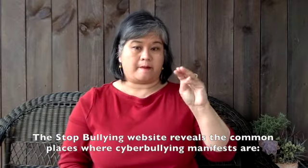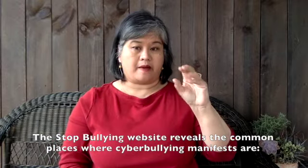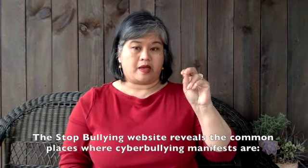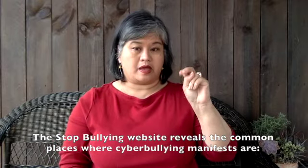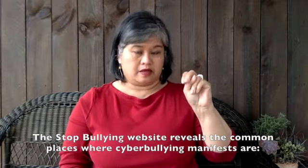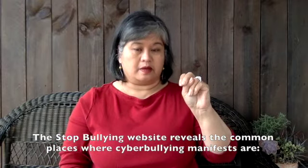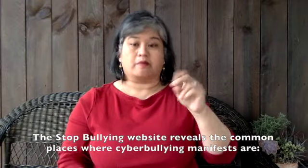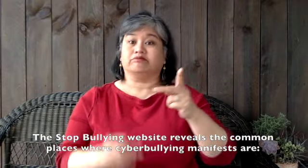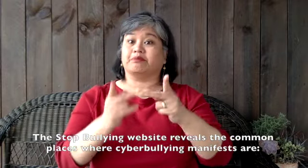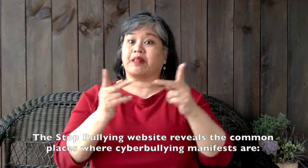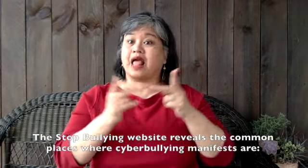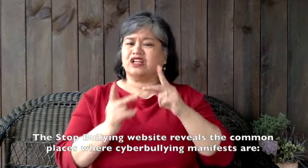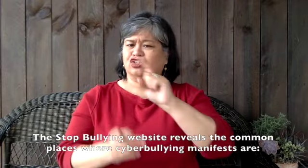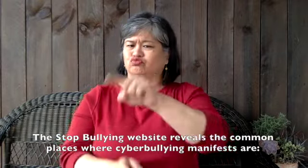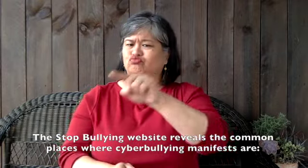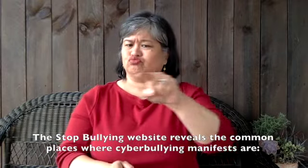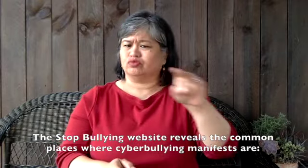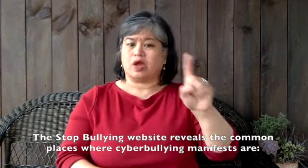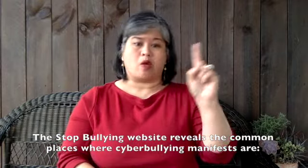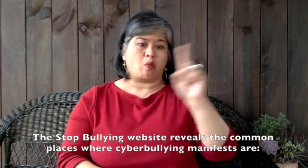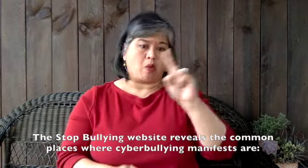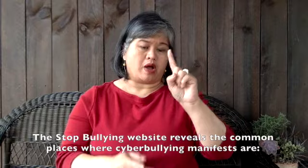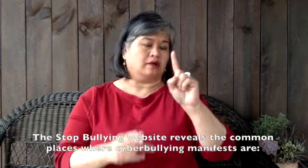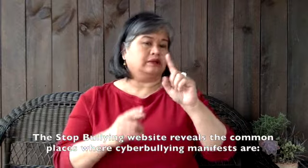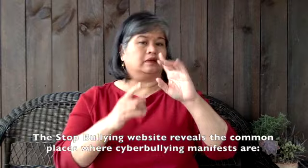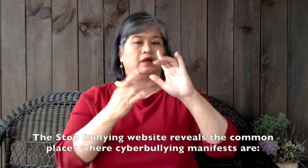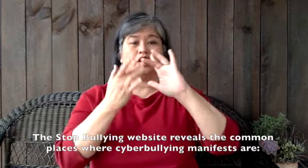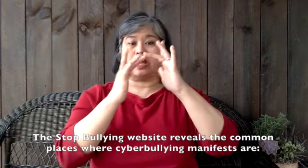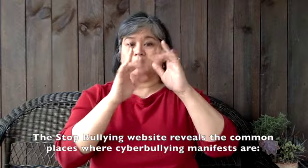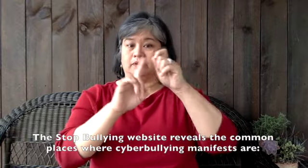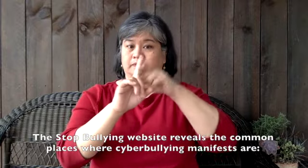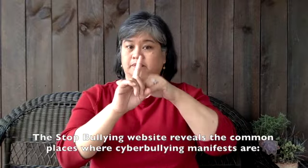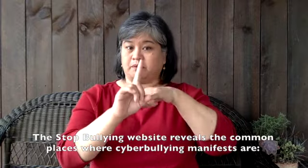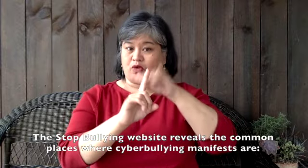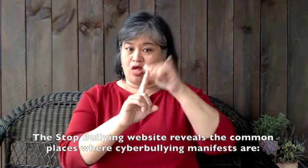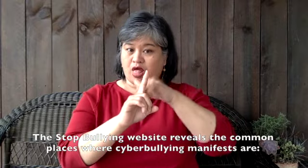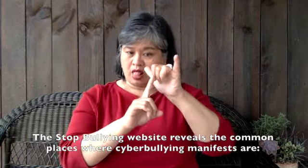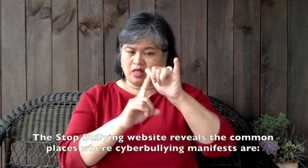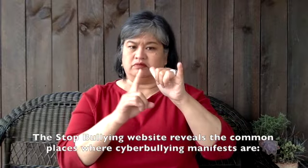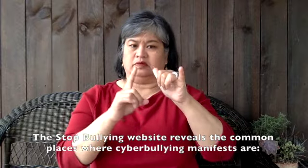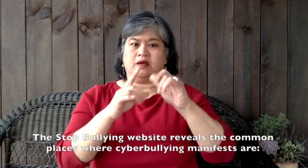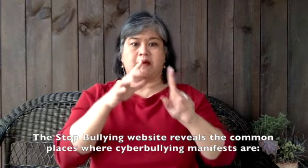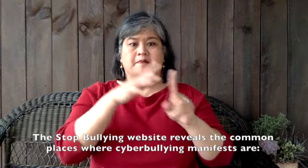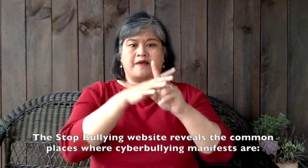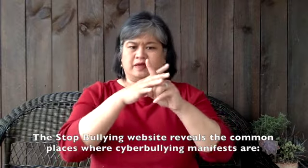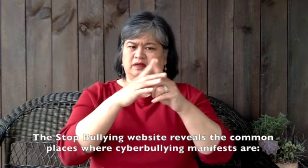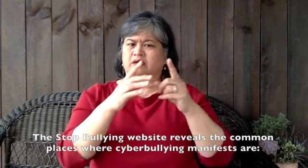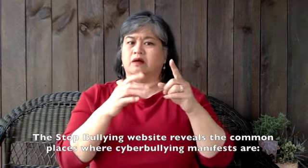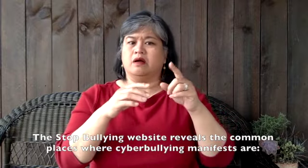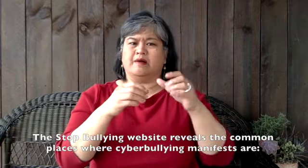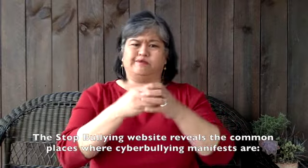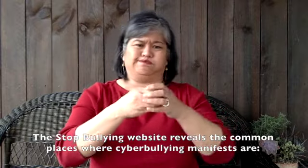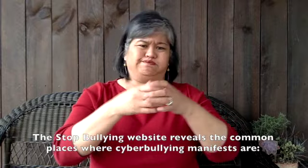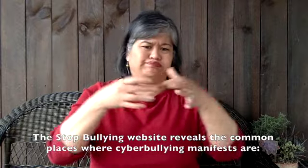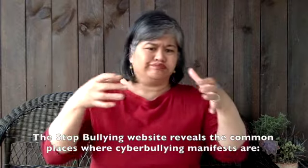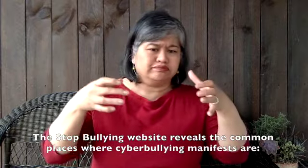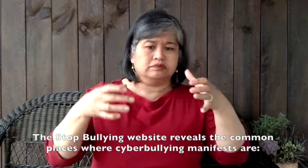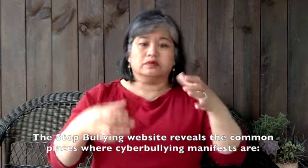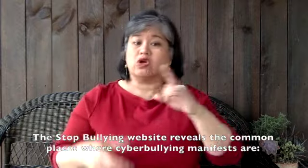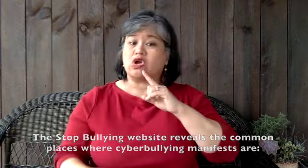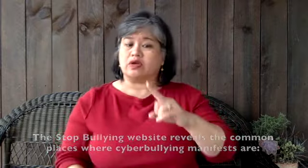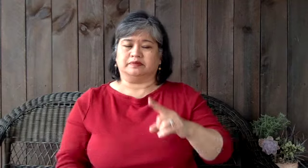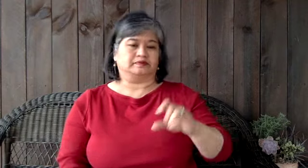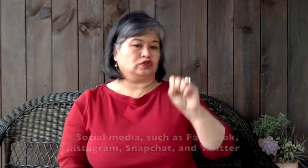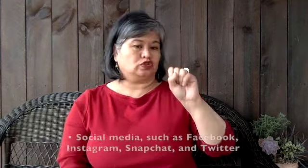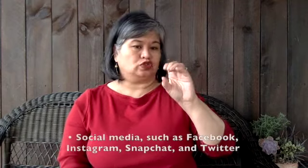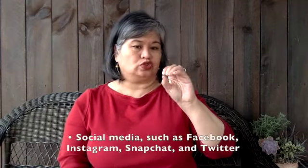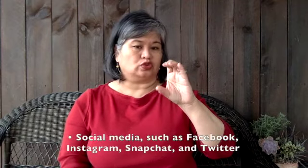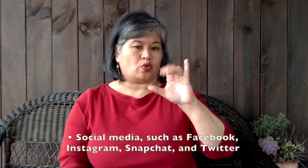are